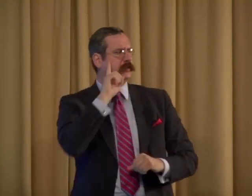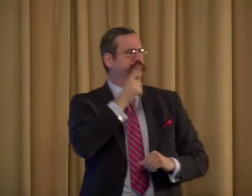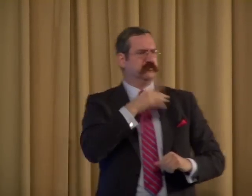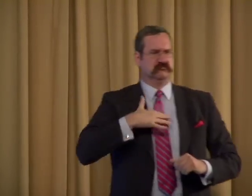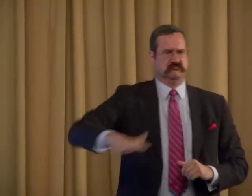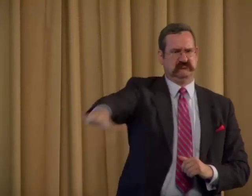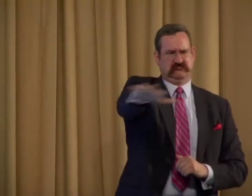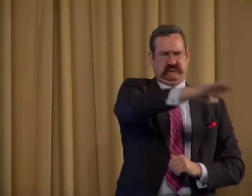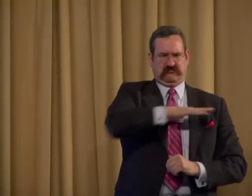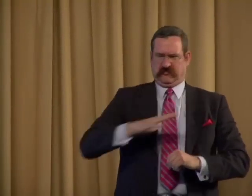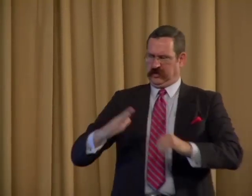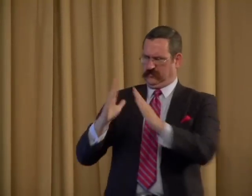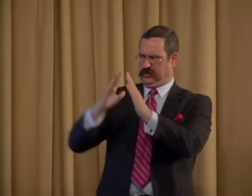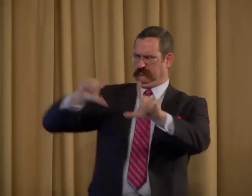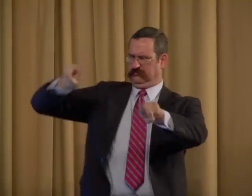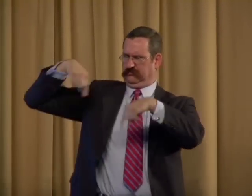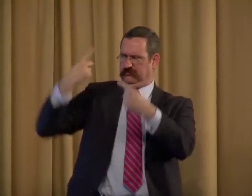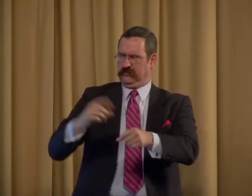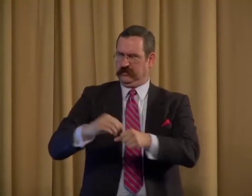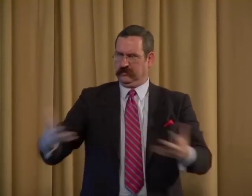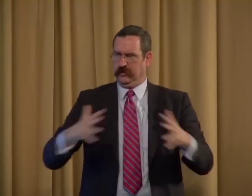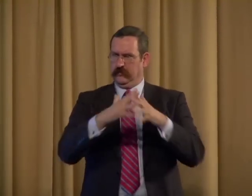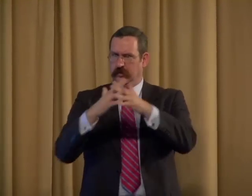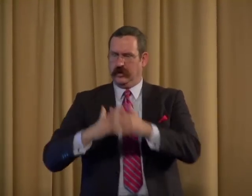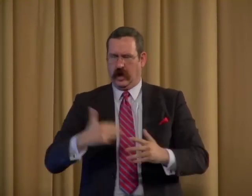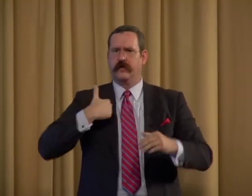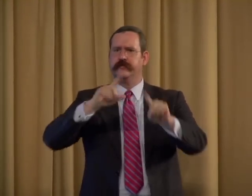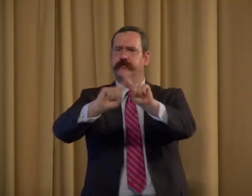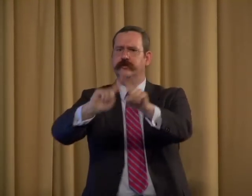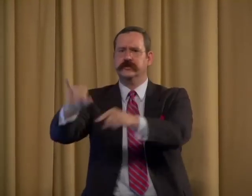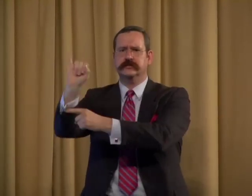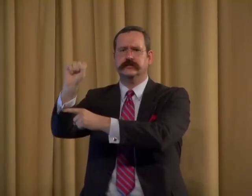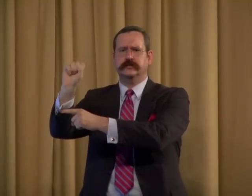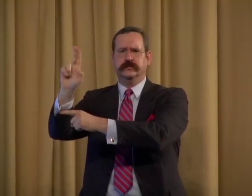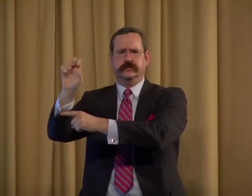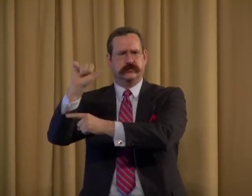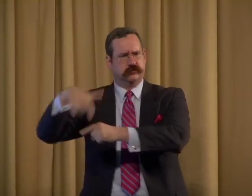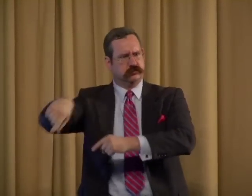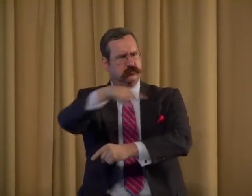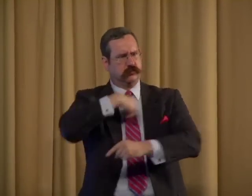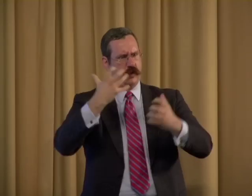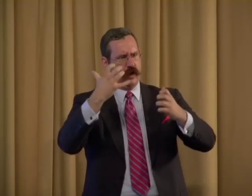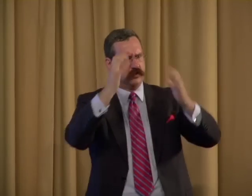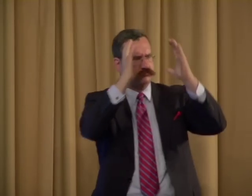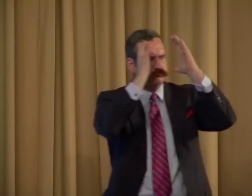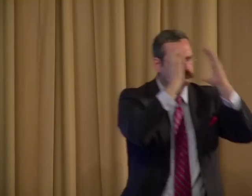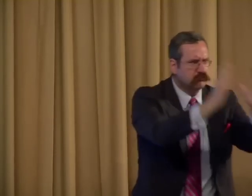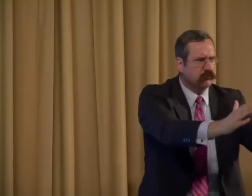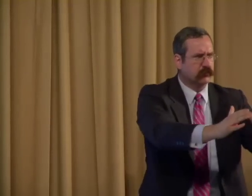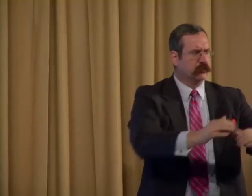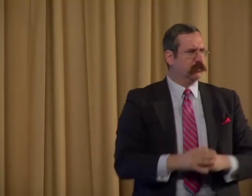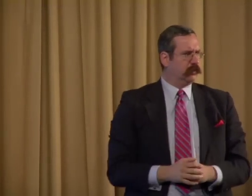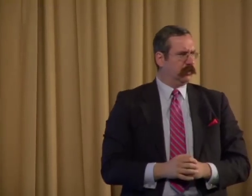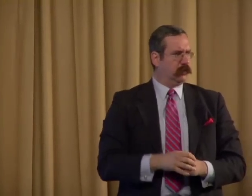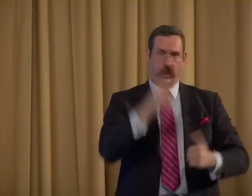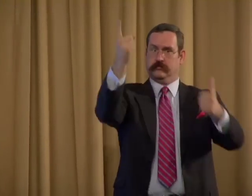My view of this is that the Deaf community throughout America has different issues that need